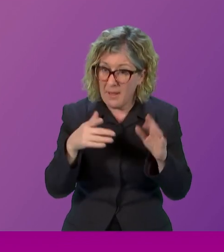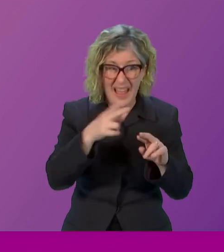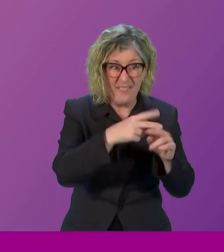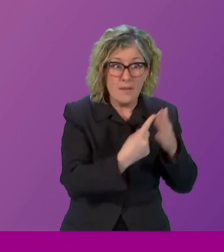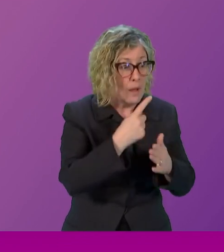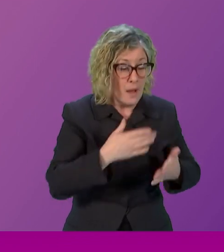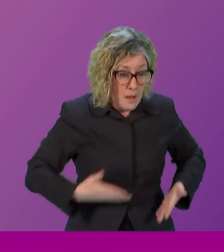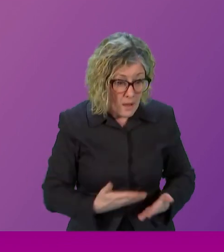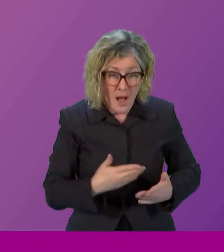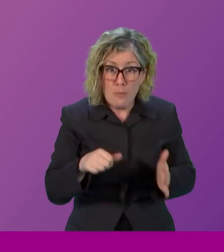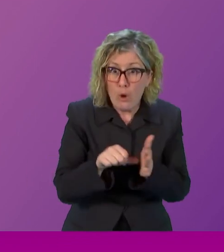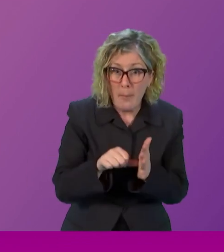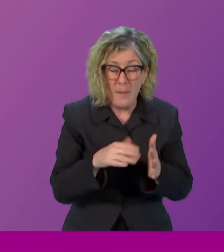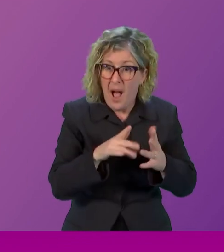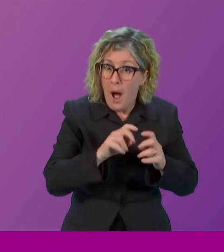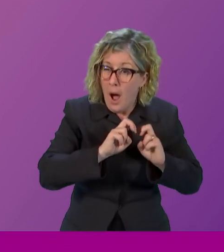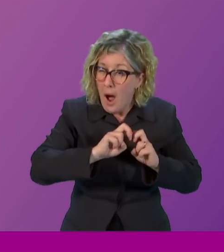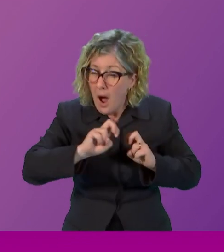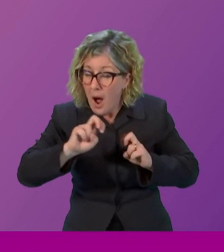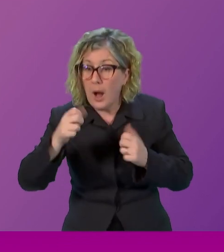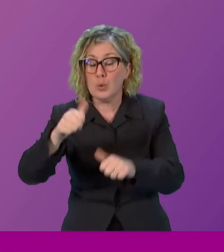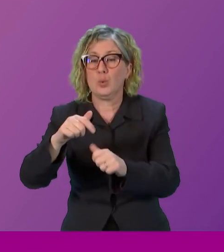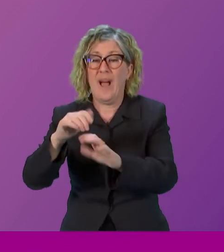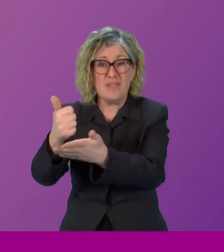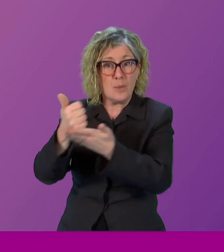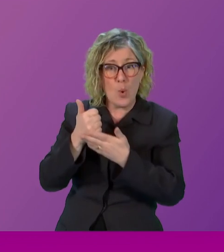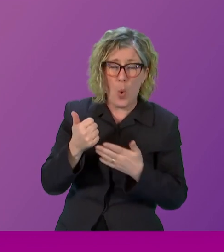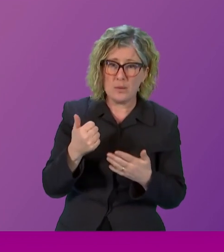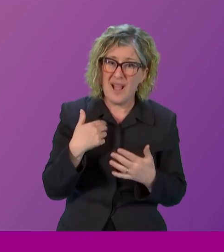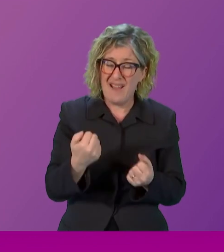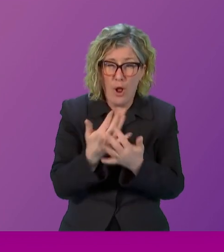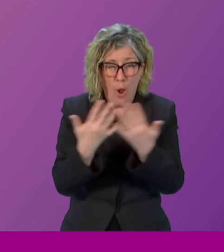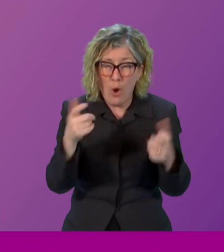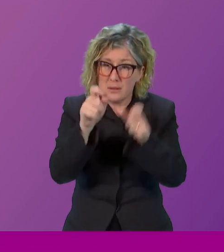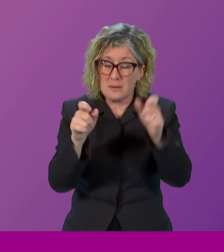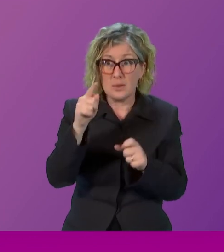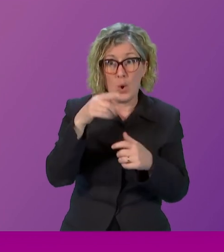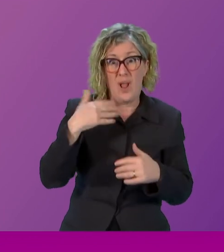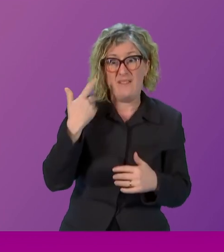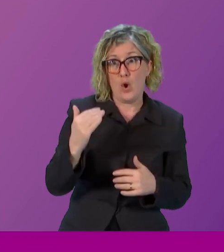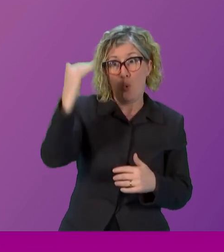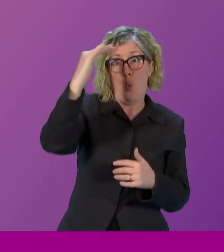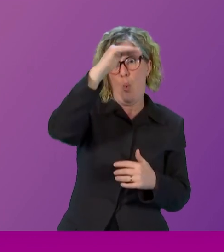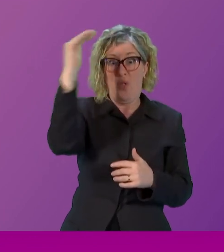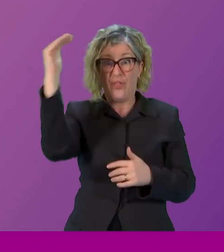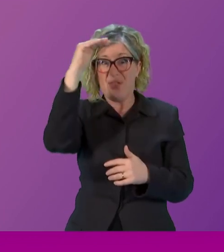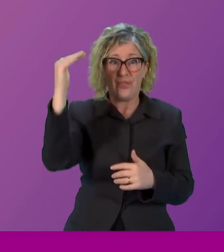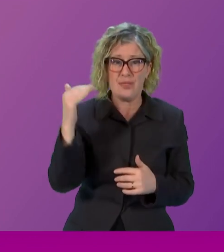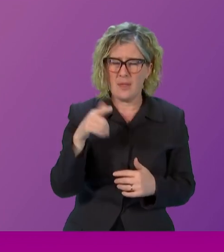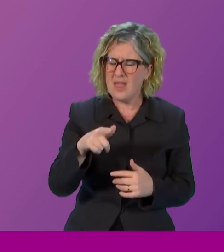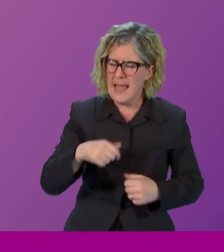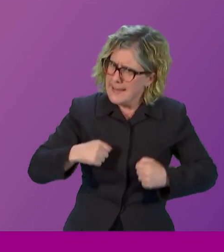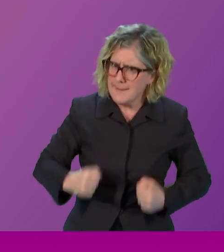constituents in the north who are really making, will not be silenced, will make sure that their voices are heard.